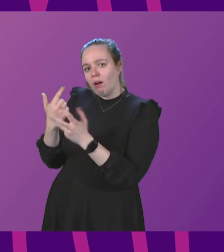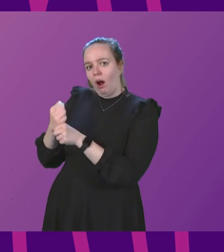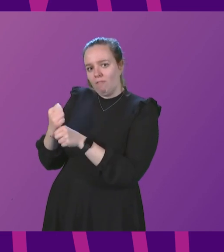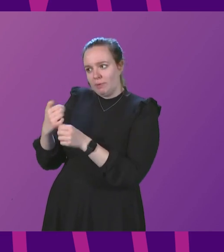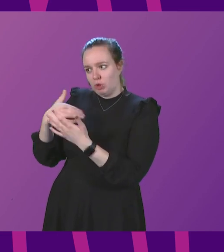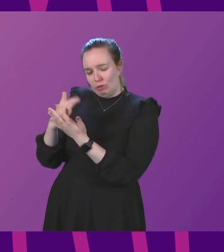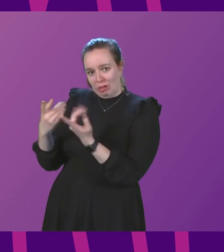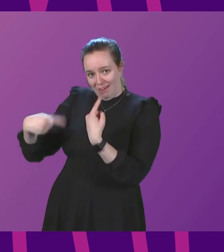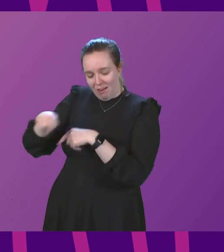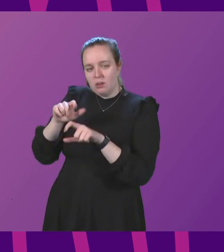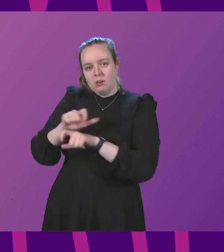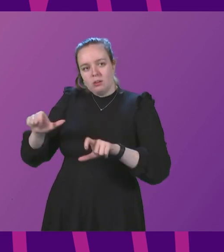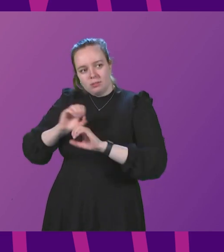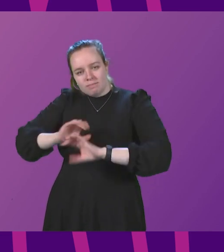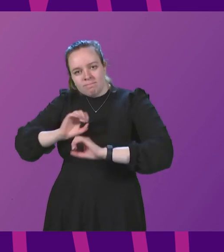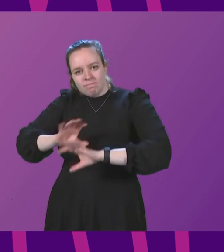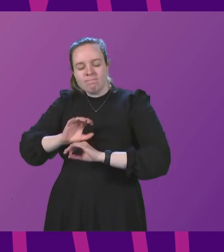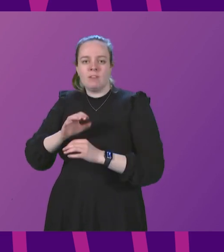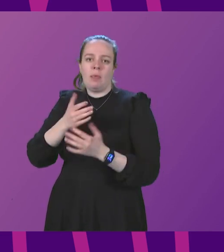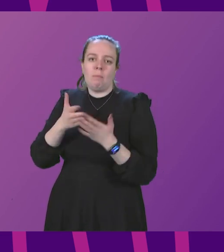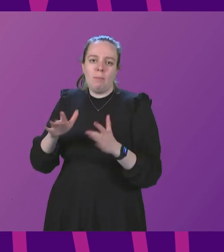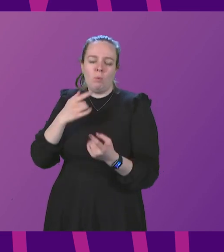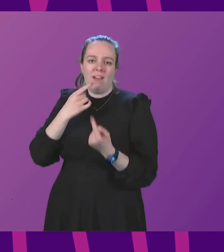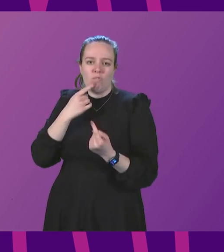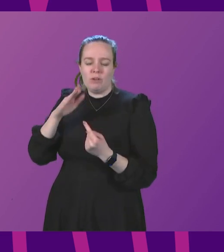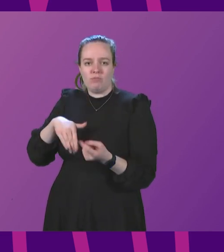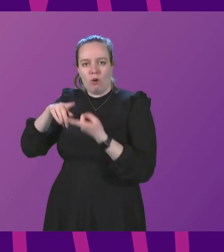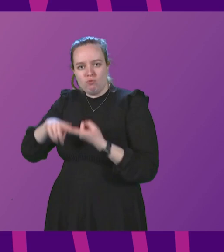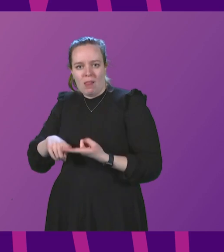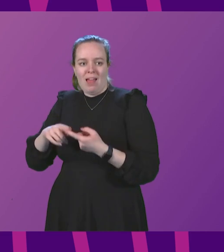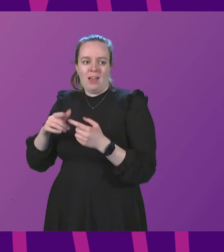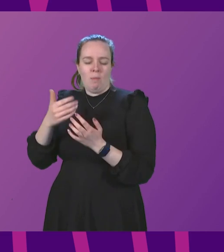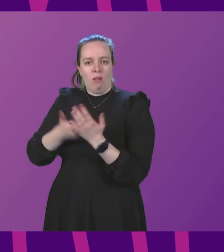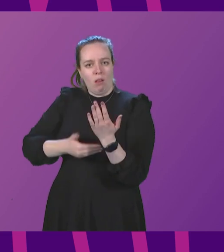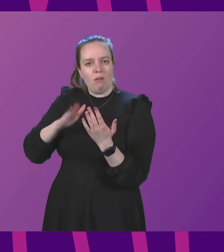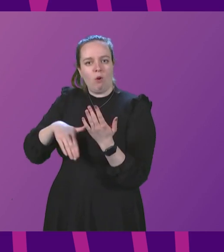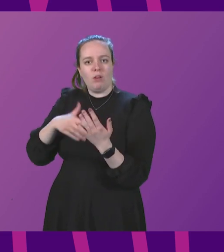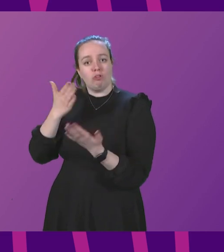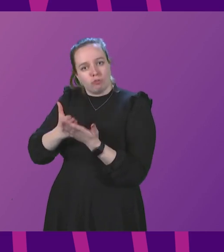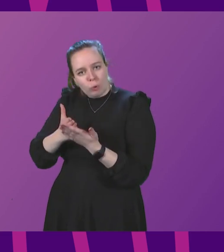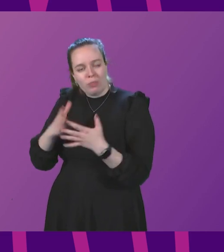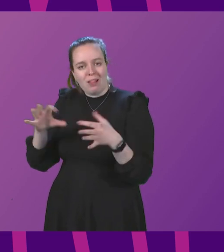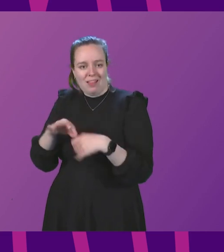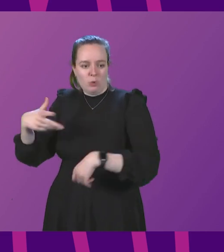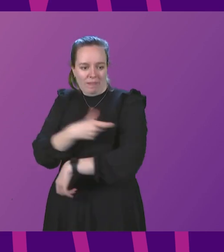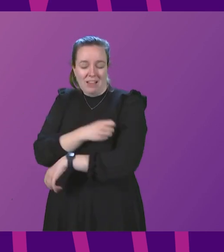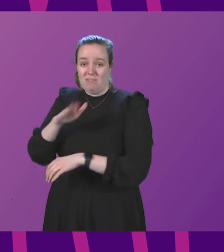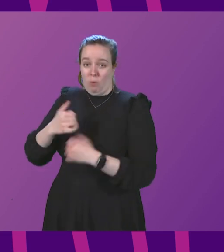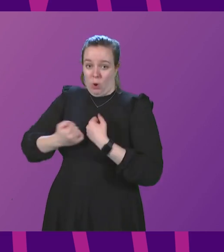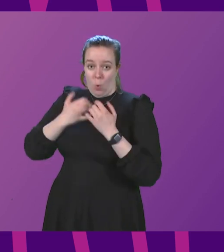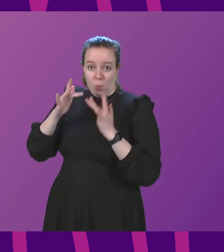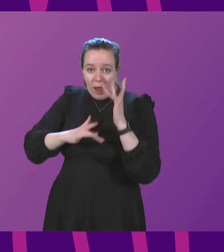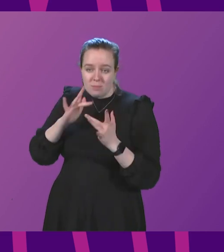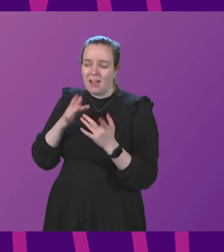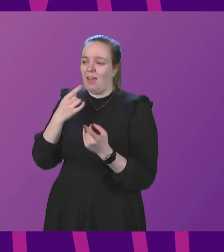continually provide the public with information with reliable sources of truth about the vaccine such as our own website and the information